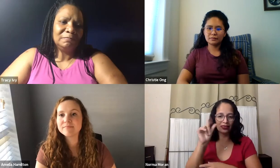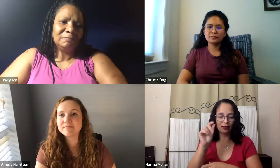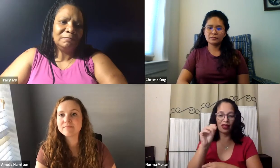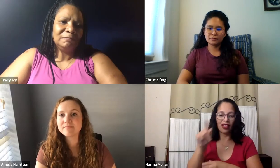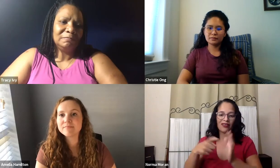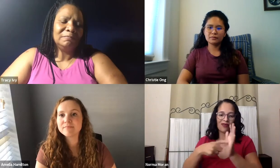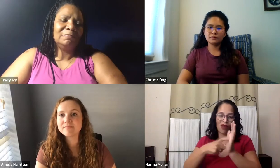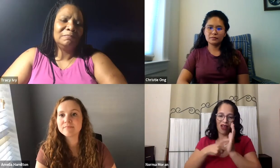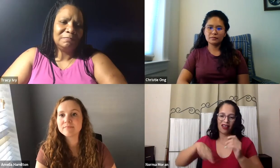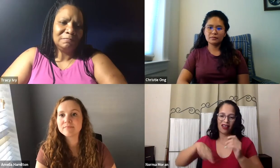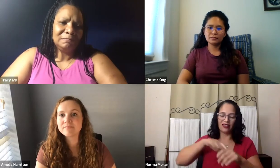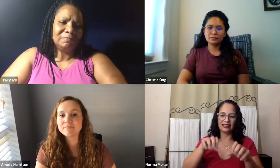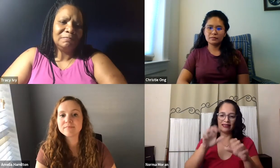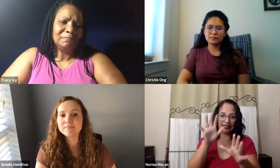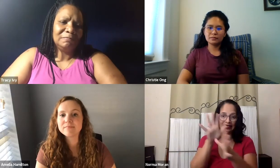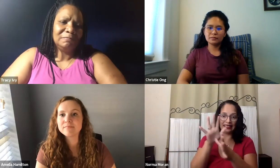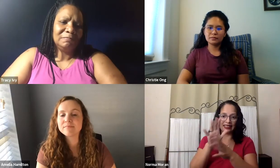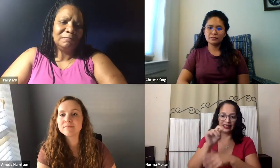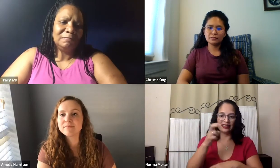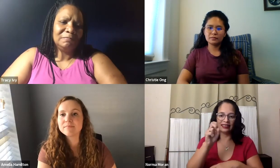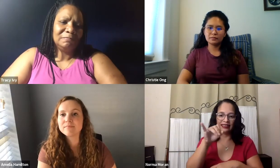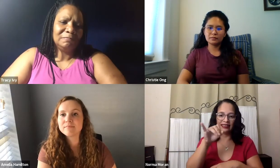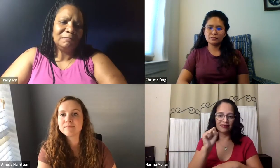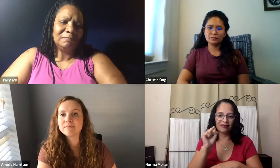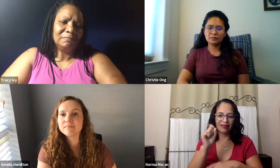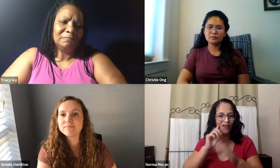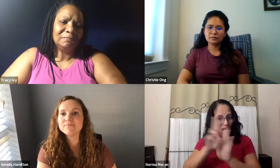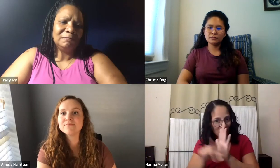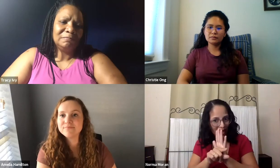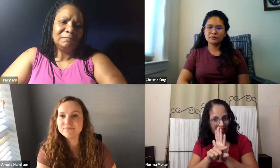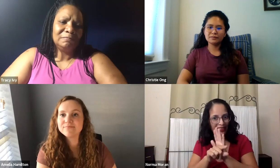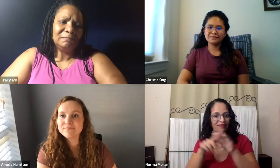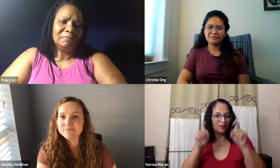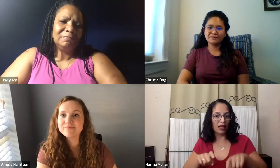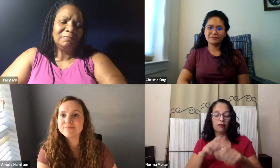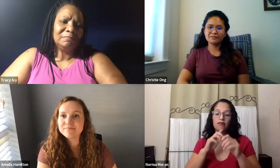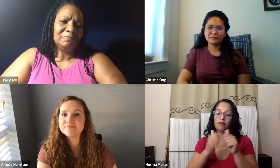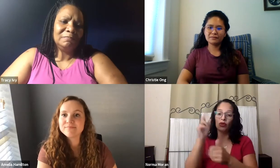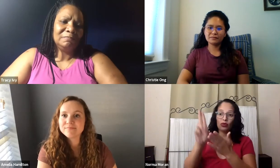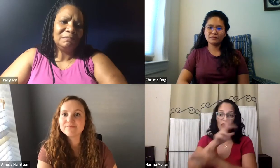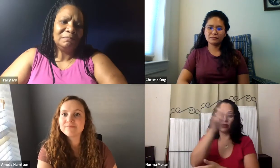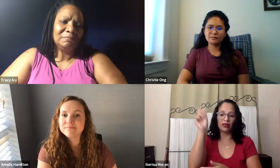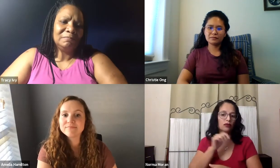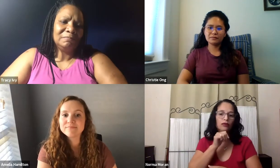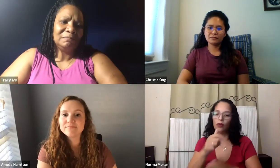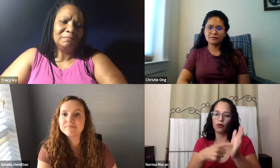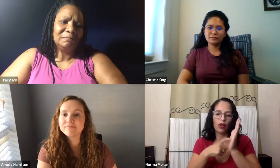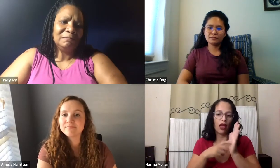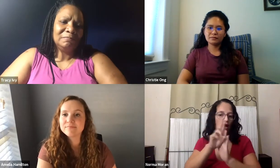Now, I had actually majored in a program at RIT that had prepared me for this capstone class.